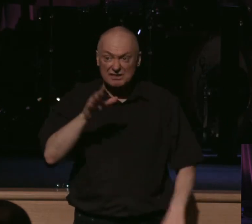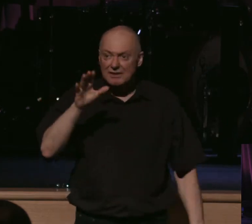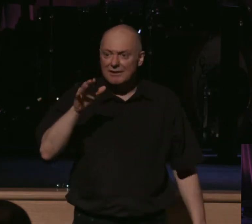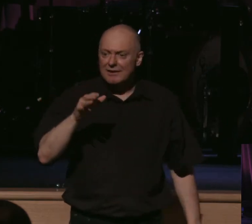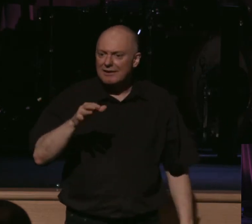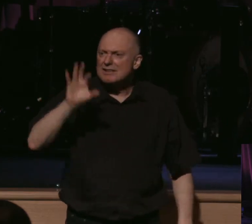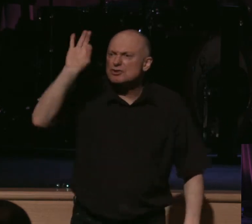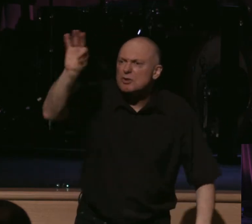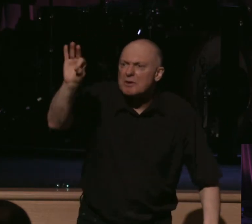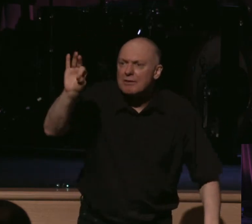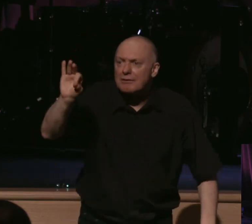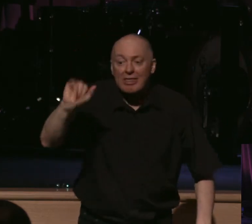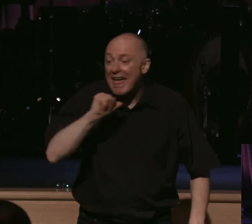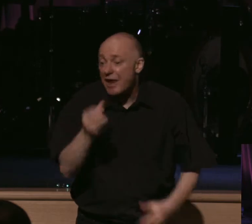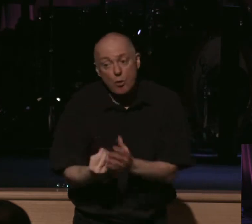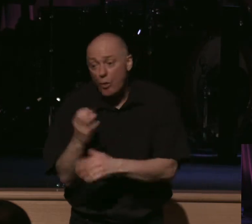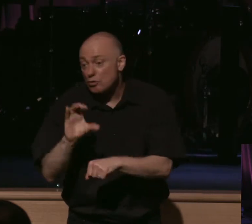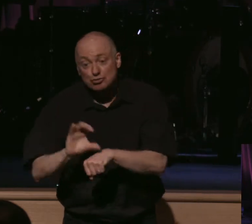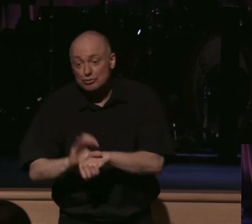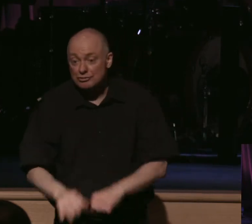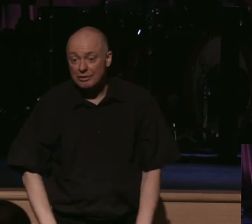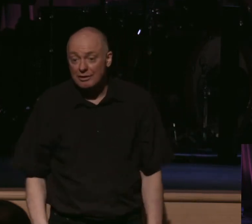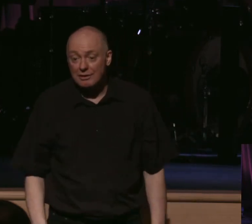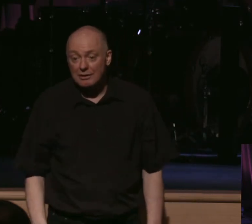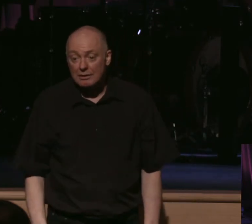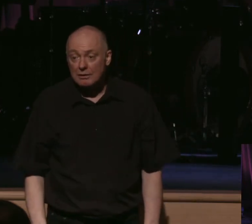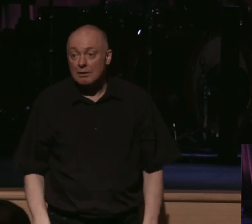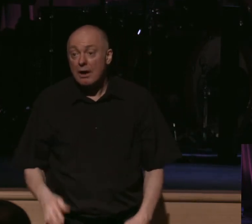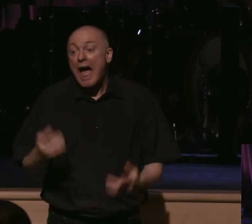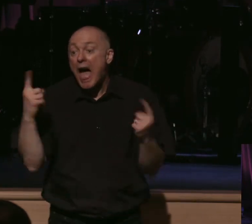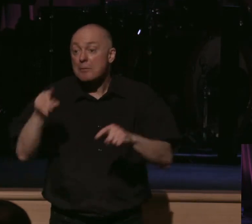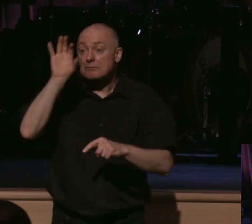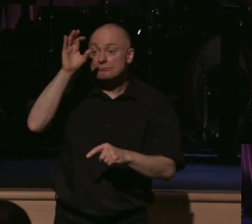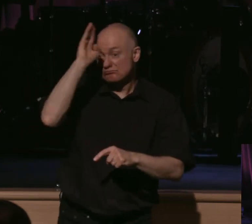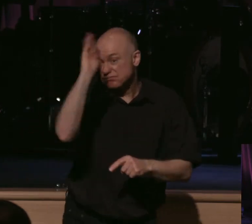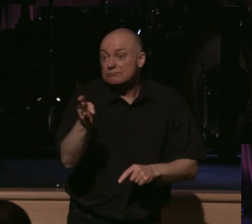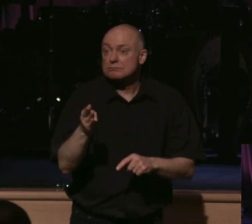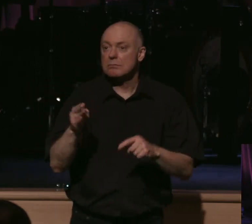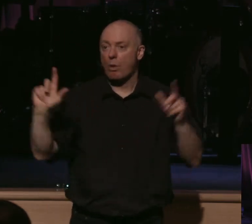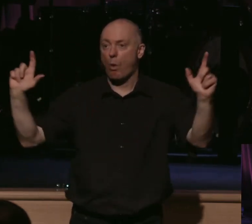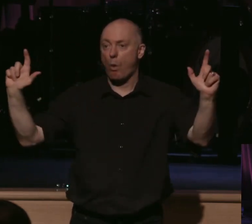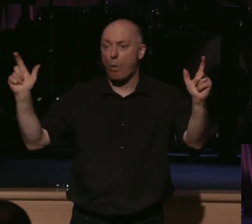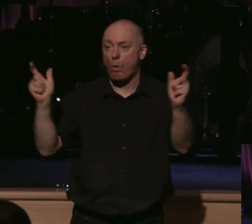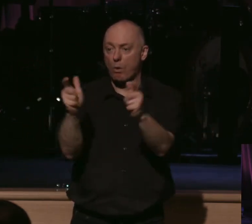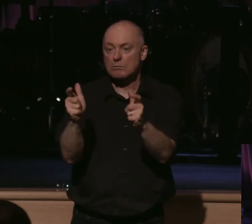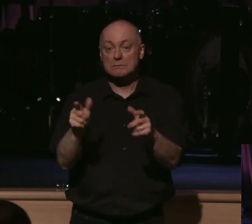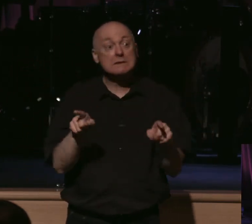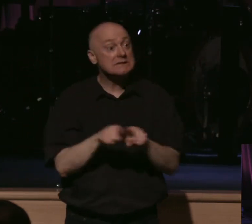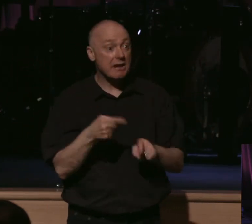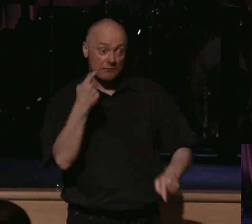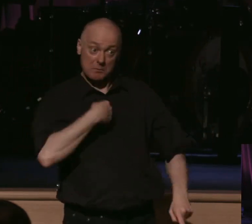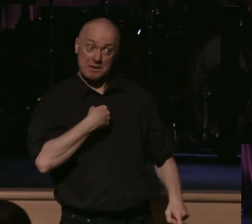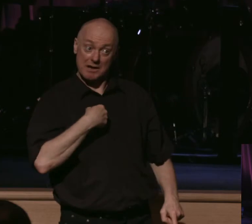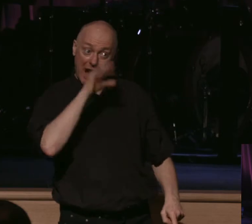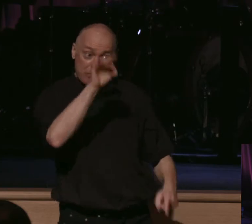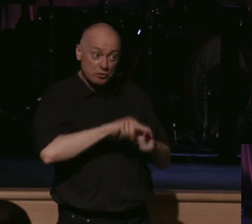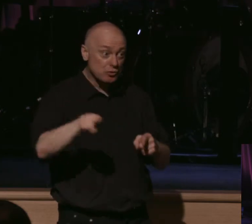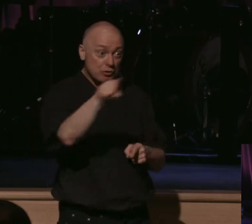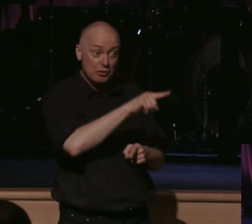grow the church. Most likely, would shrink it. That's the same for this message. I don't expect this message today